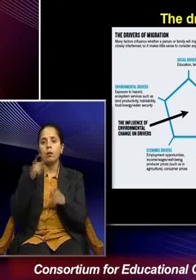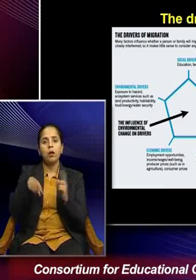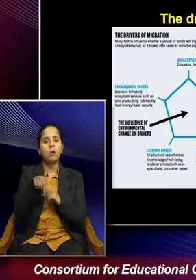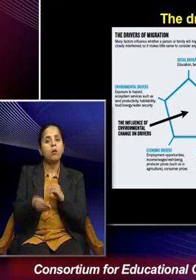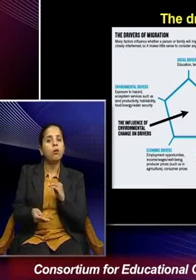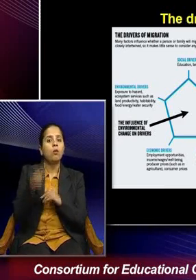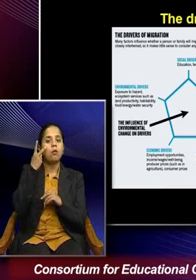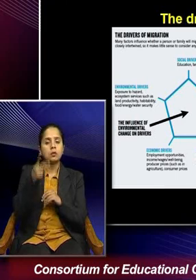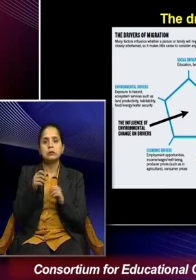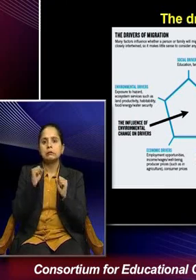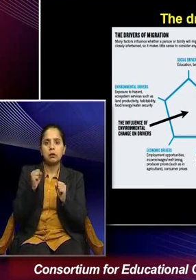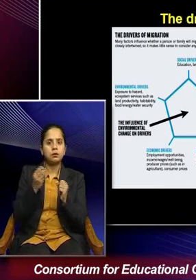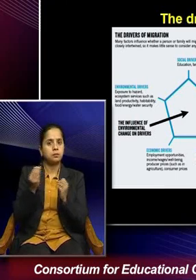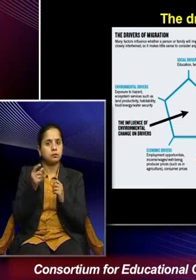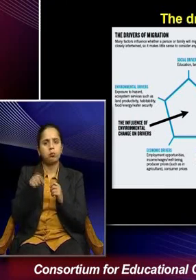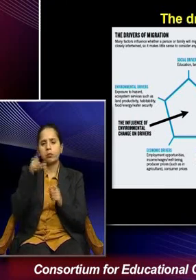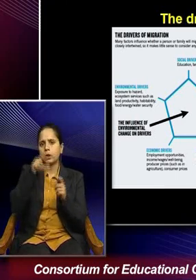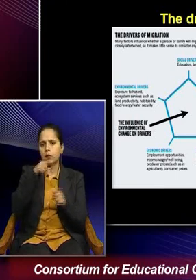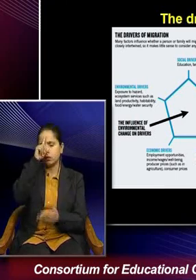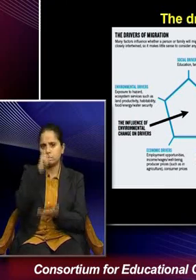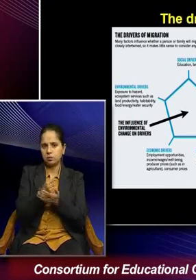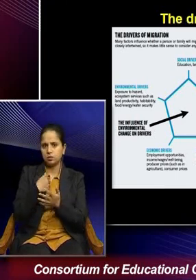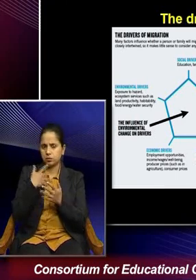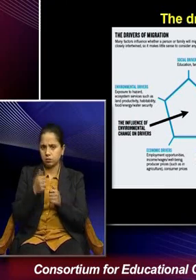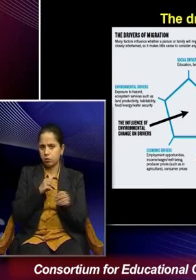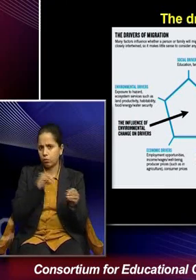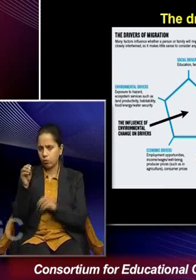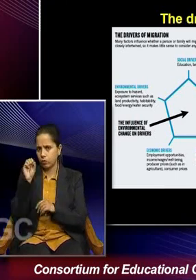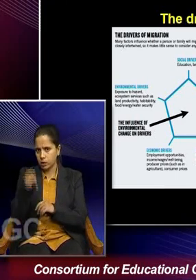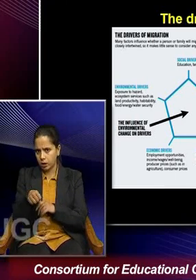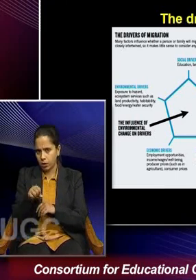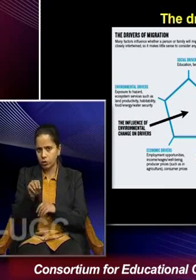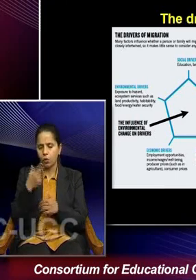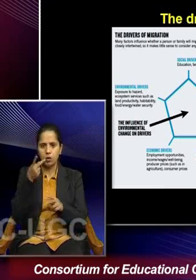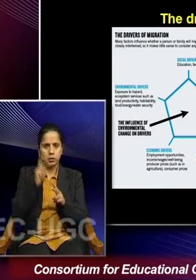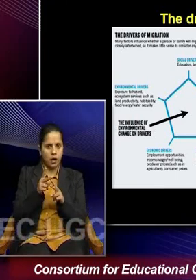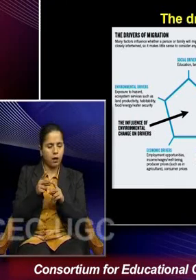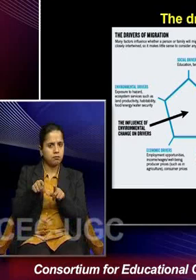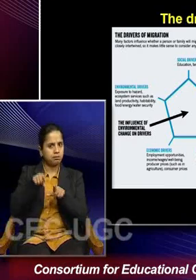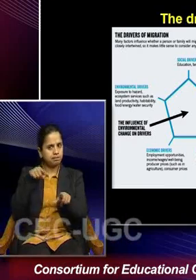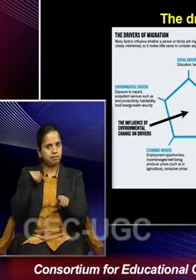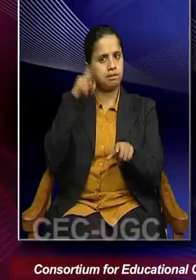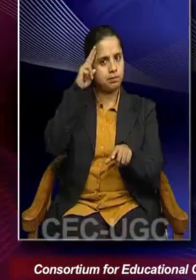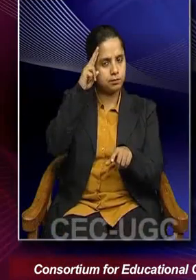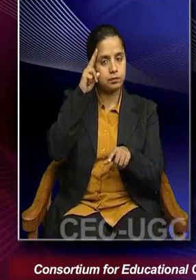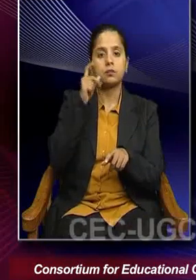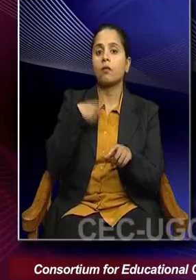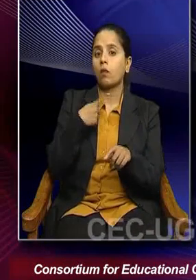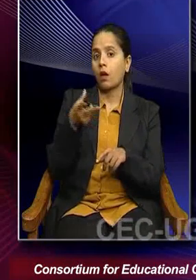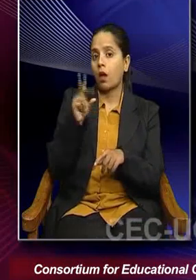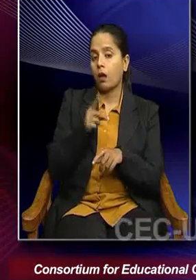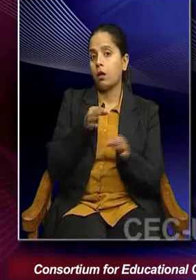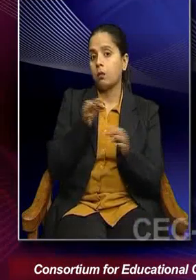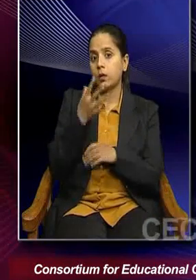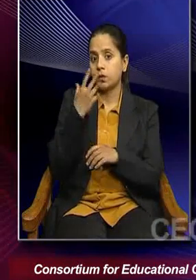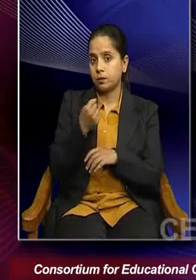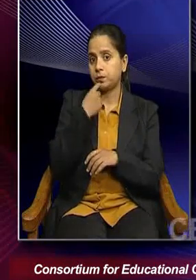more difficult. And then people decide, you know, whether they want to migrate or they would like to stay behind. But again, I would like to reiterate a fact